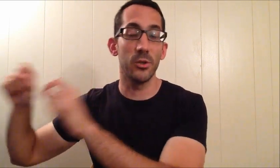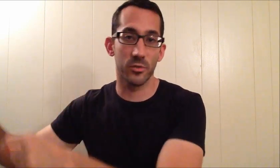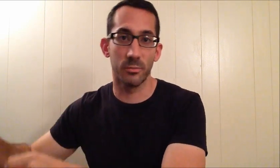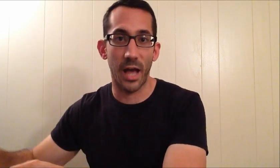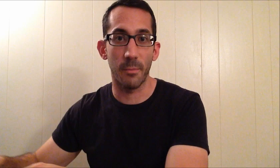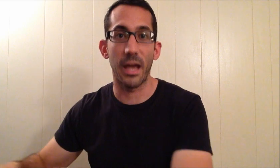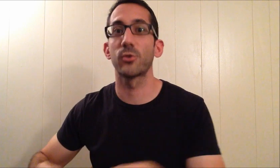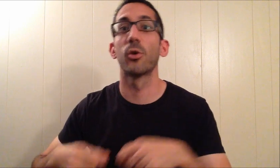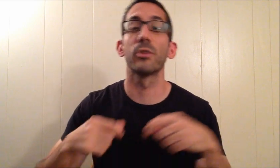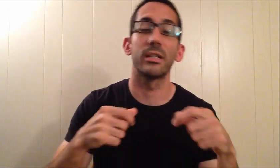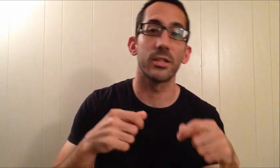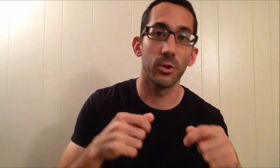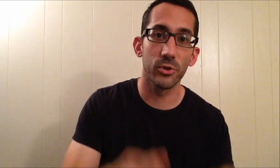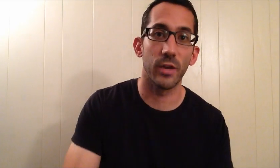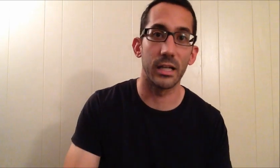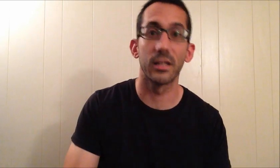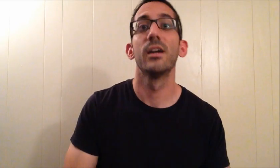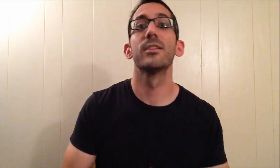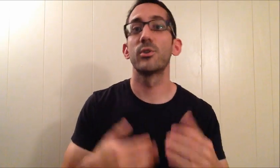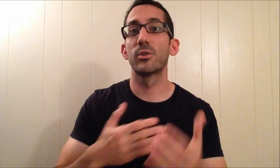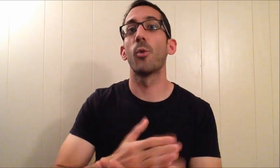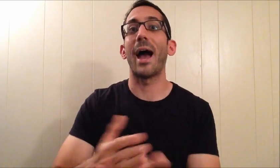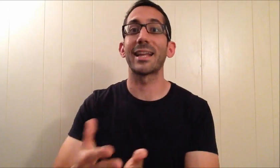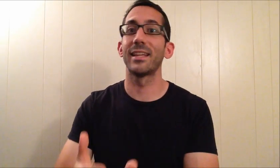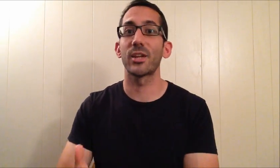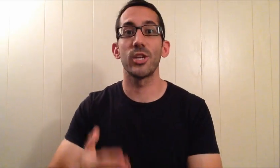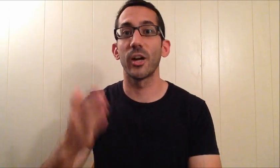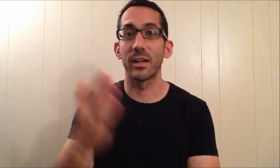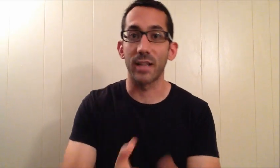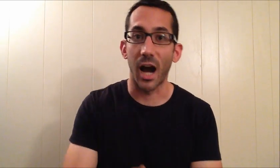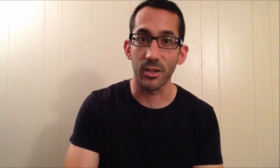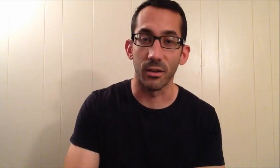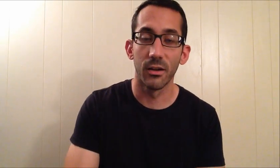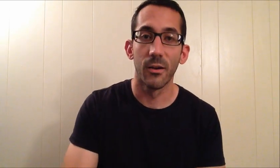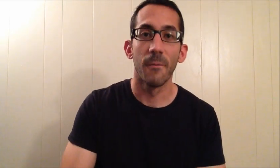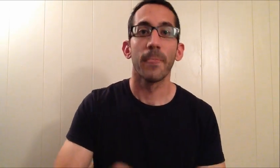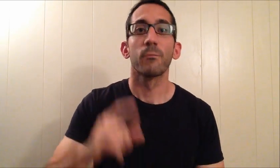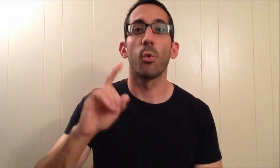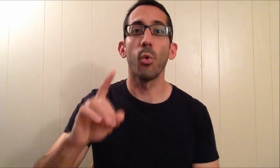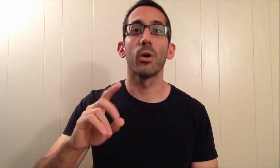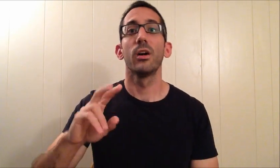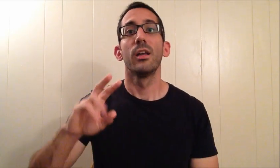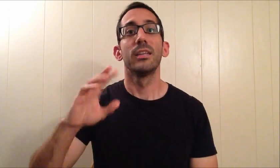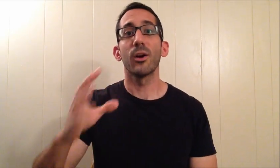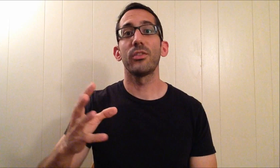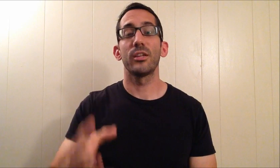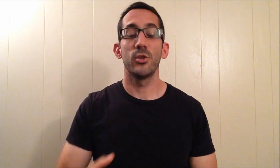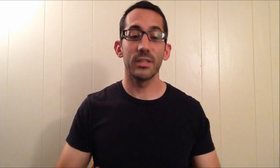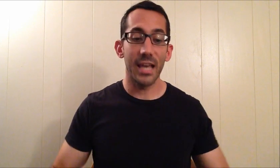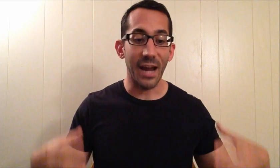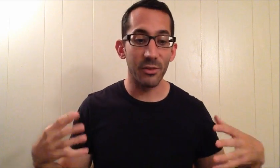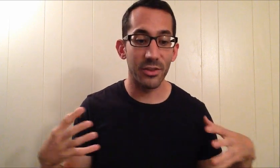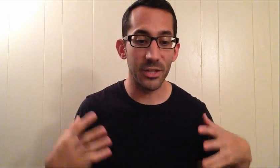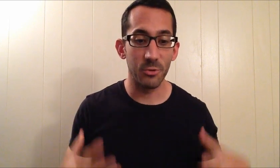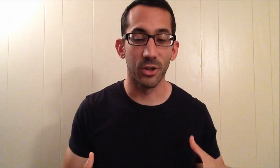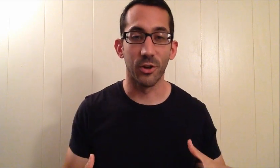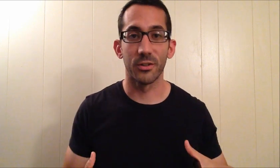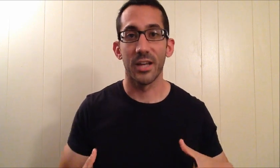cues from them and incorporate into your training to go back the next year and conquer. Or the other thing is you can take everything that you learned